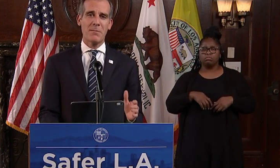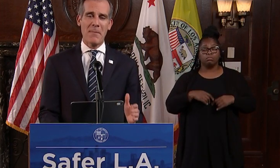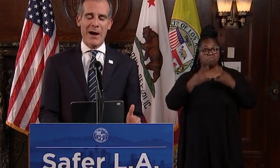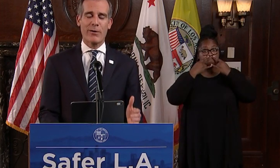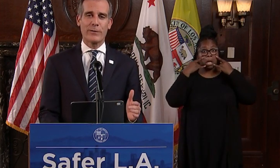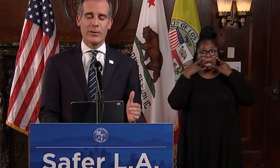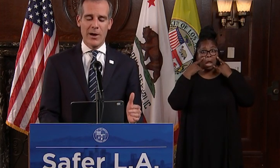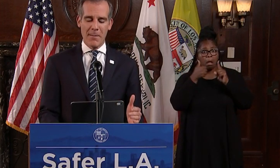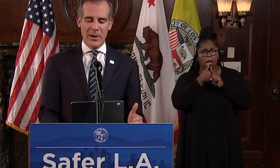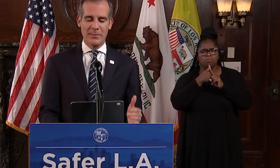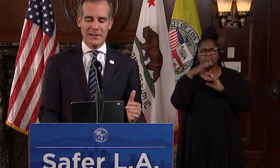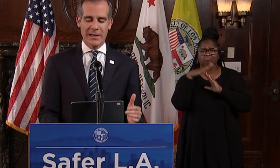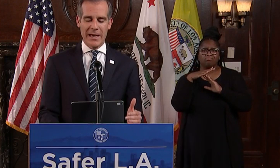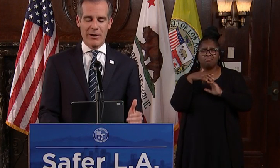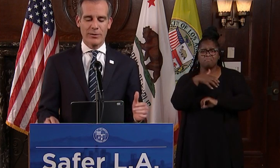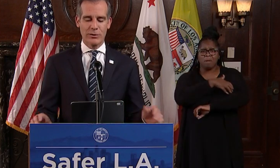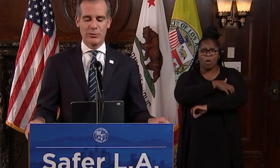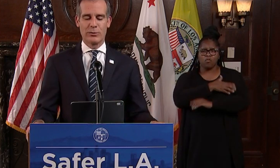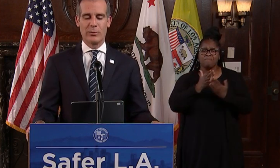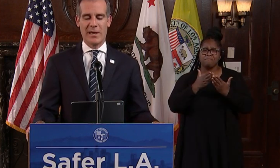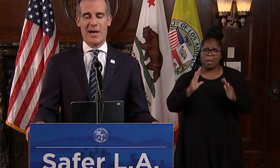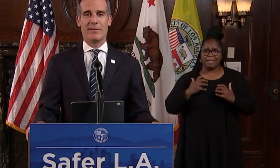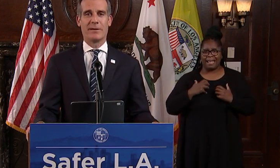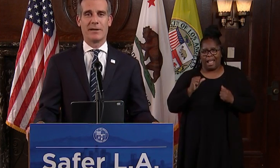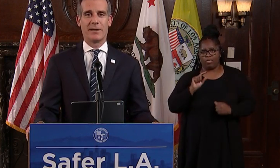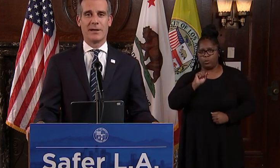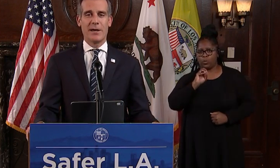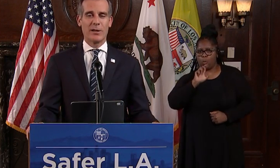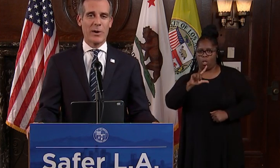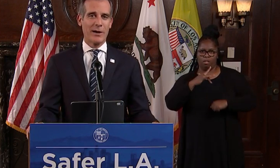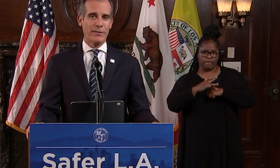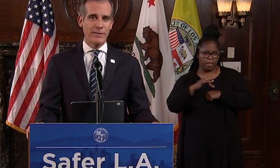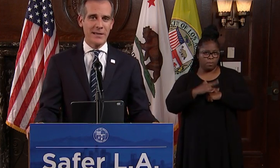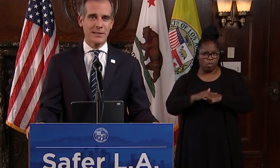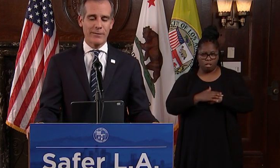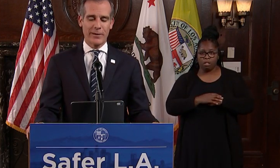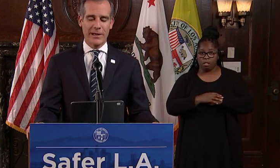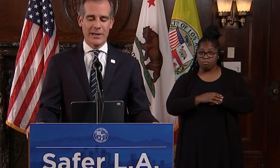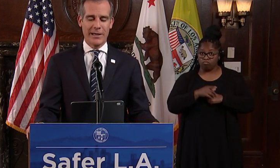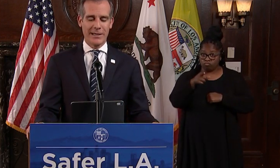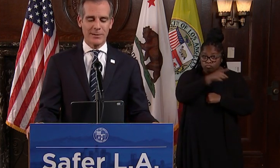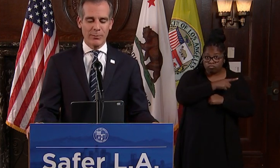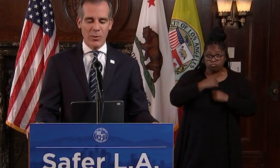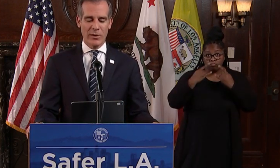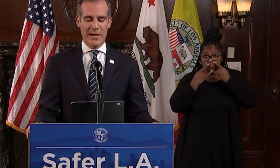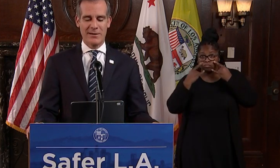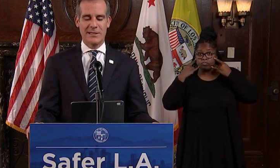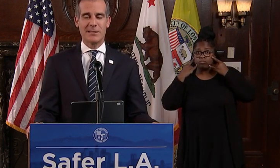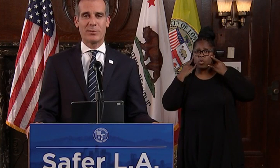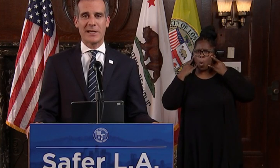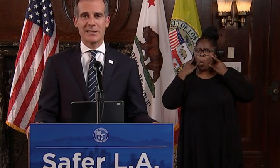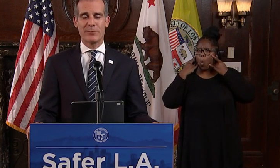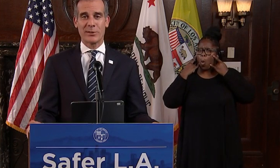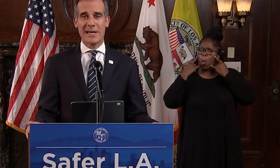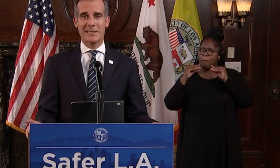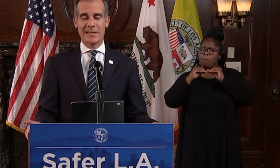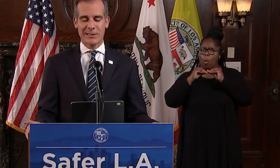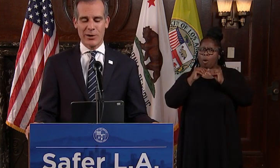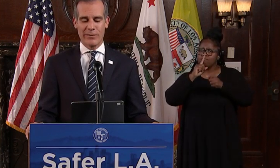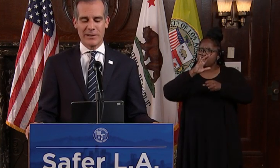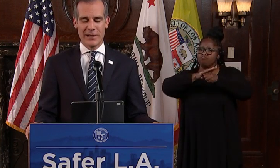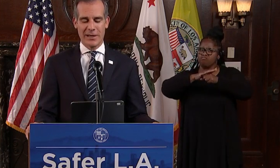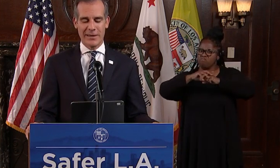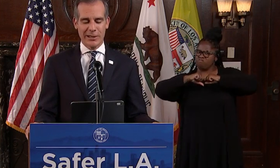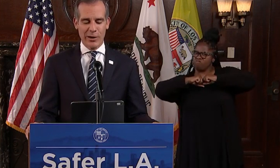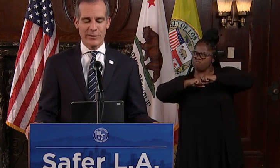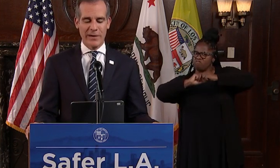important, powerful public health tool we have. That wearing a face covering is more guaranteed to protect against